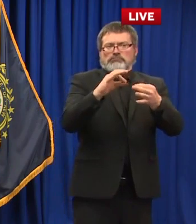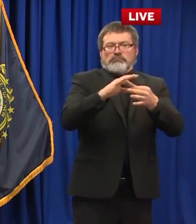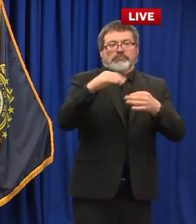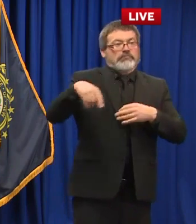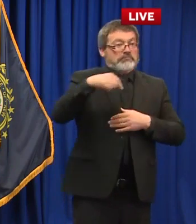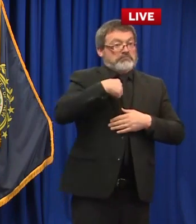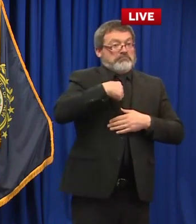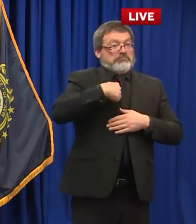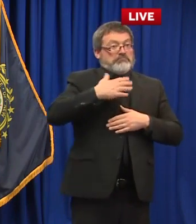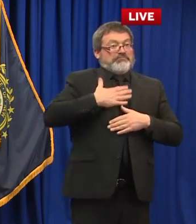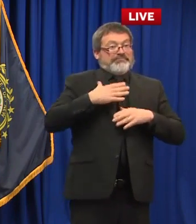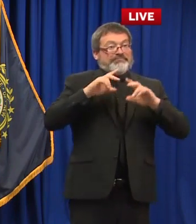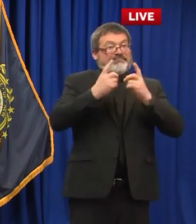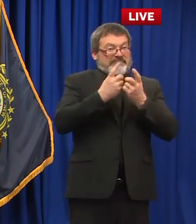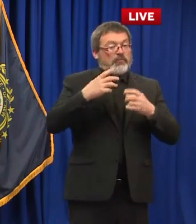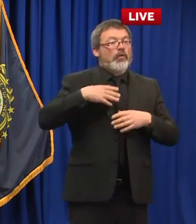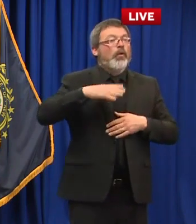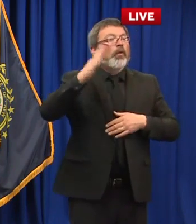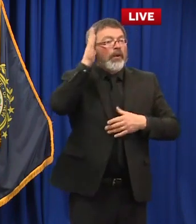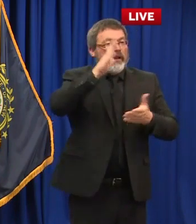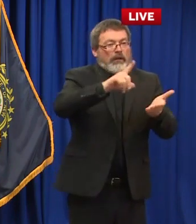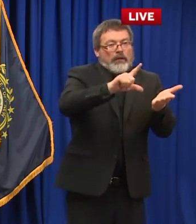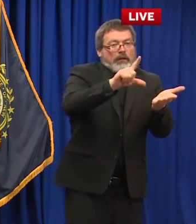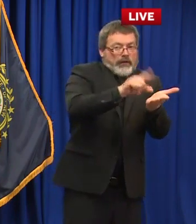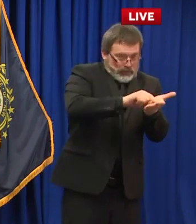later today with our daily update. Thank you.